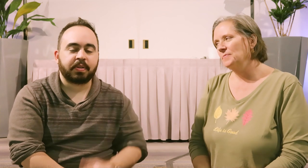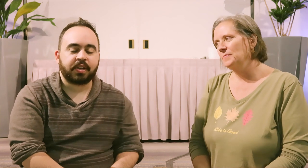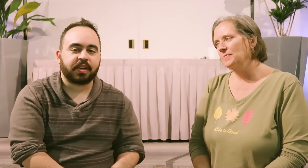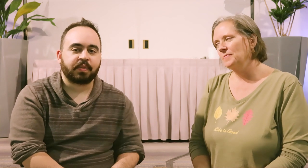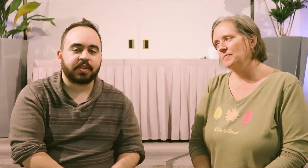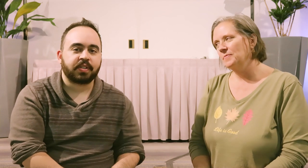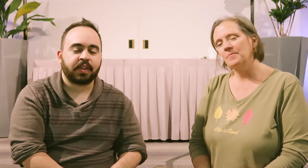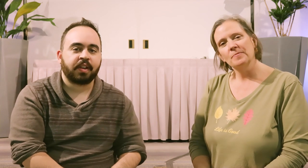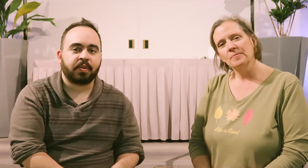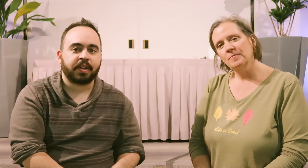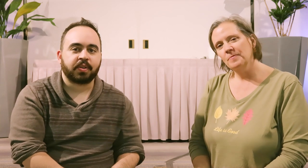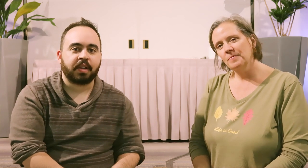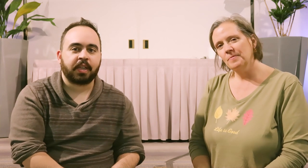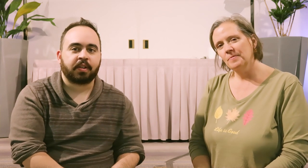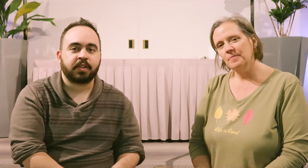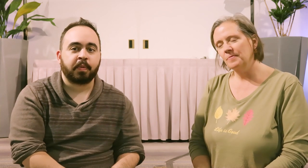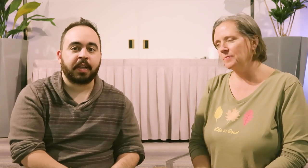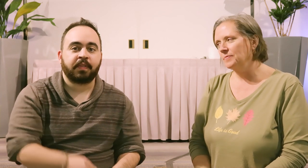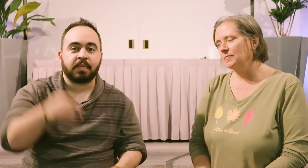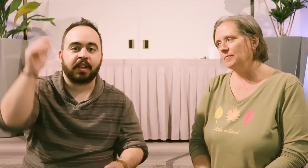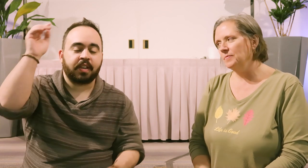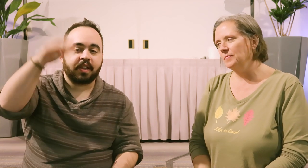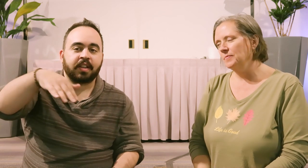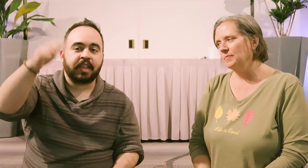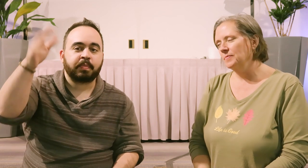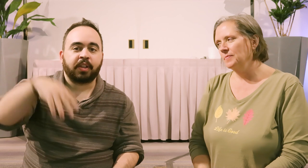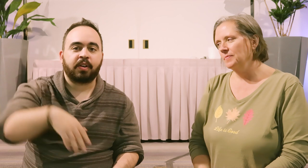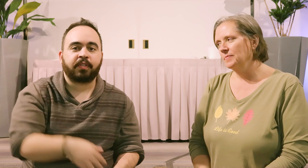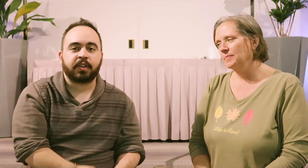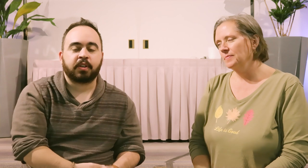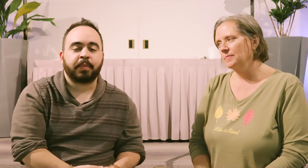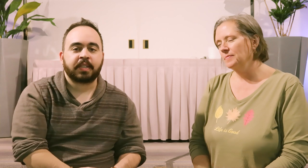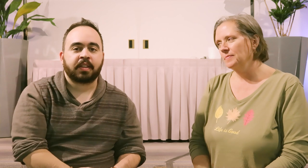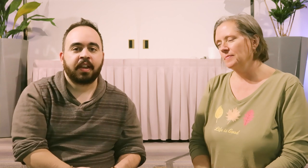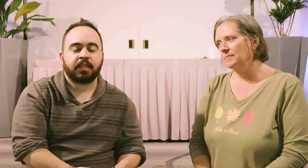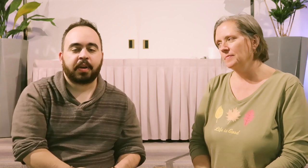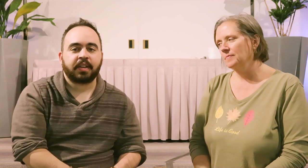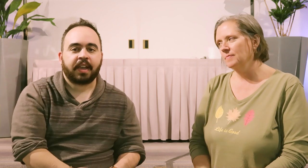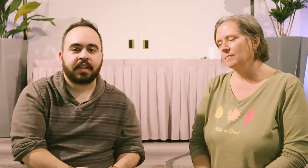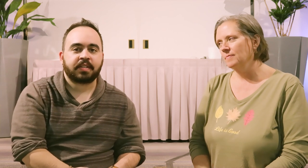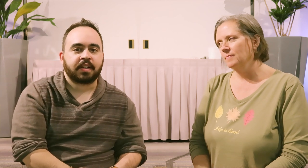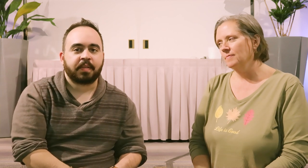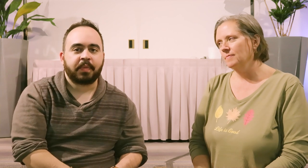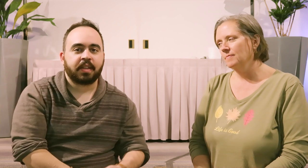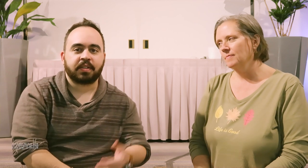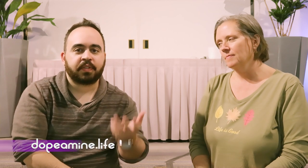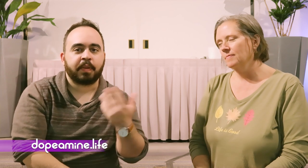appreciate you guys for watching this video and joining me on dopamine. you want to, links below for dopamine.life, the podcast, there's the free